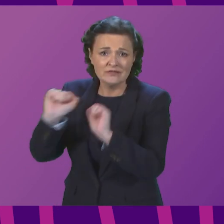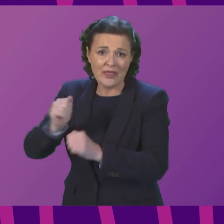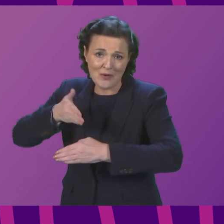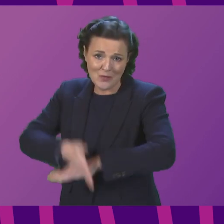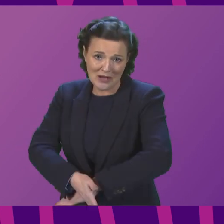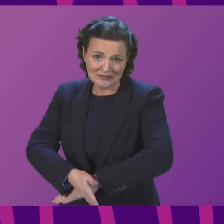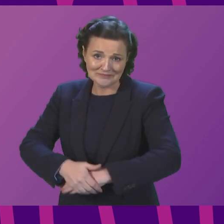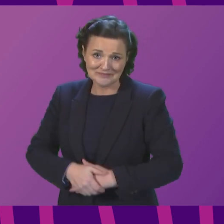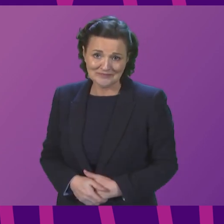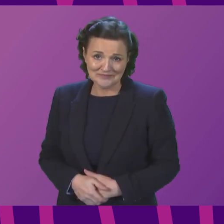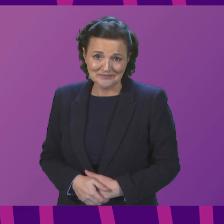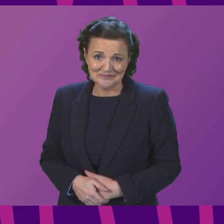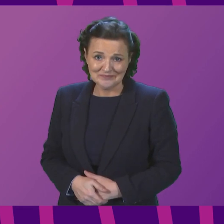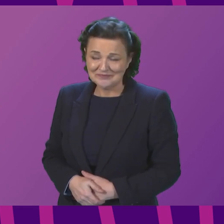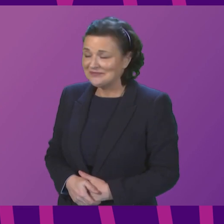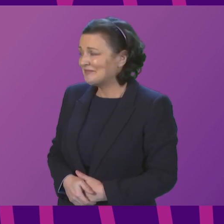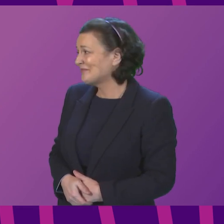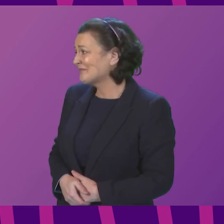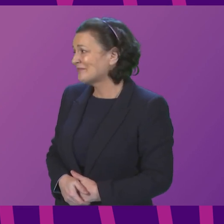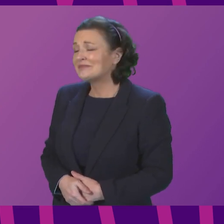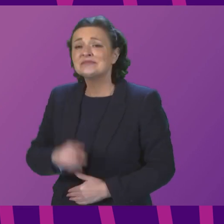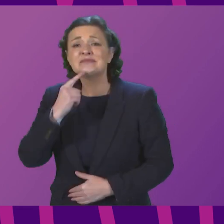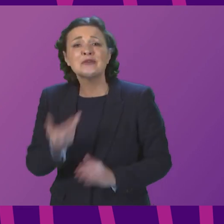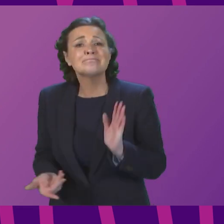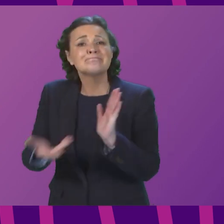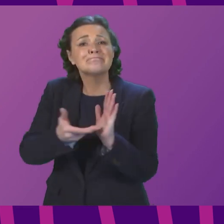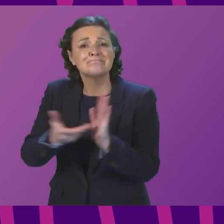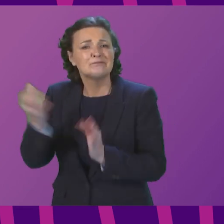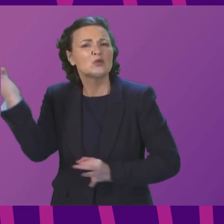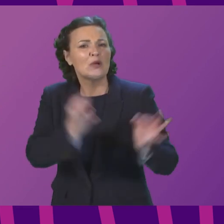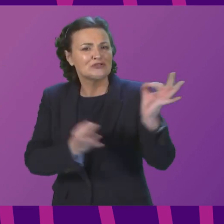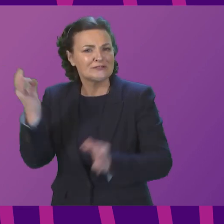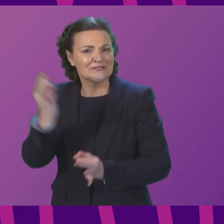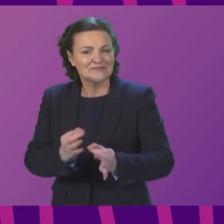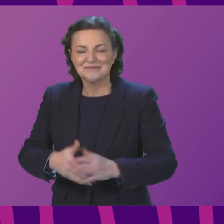I'll now take some constituency and general supplementaries and I call Eleanor Whittam.